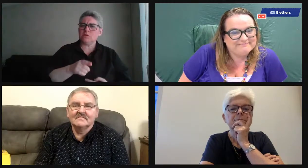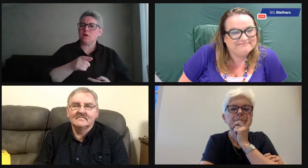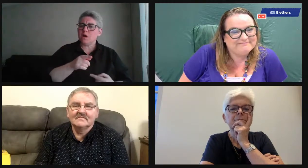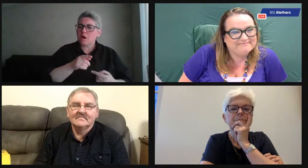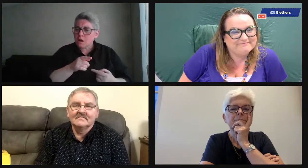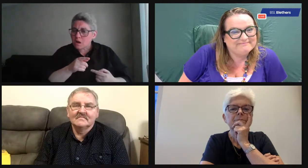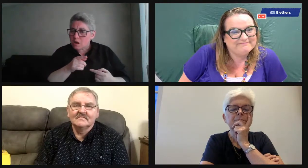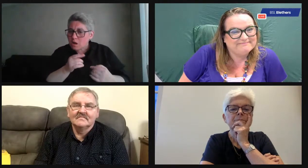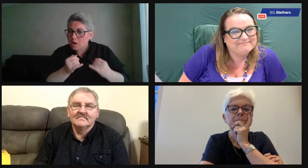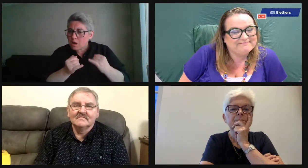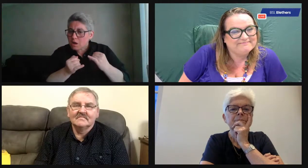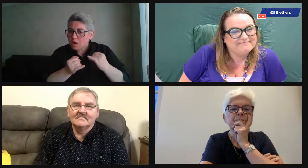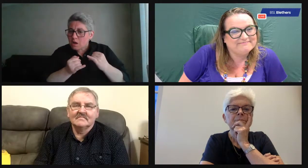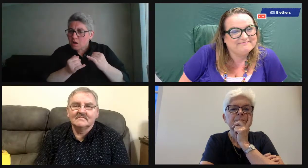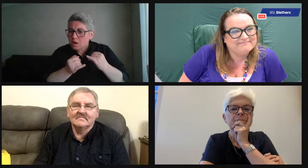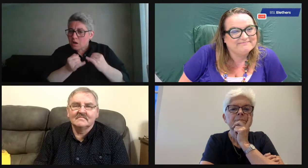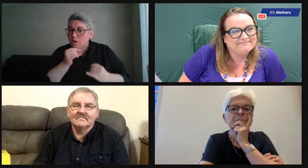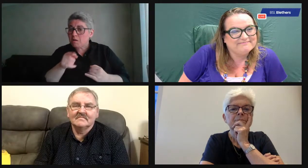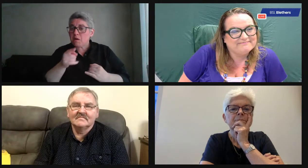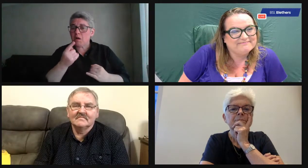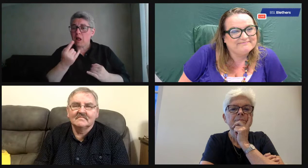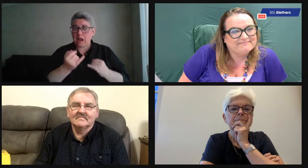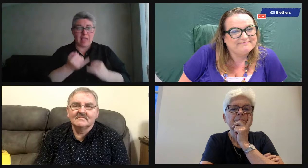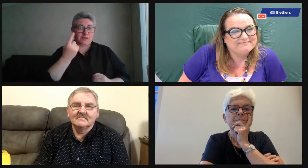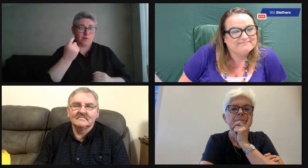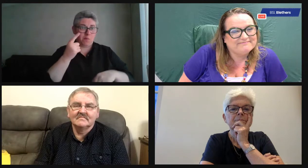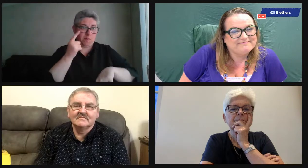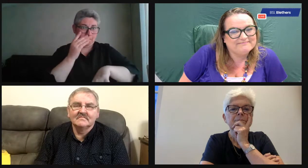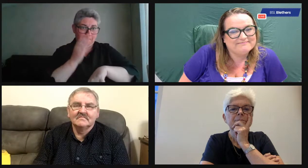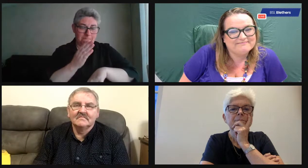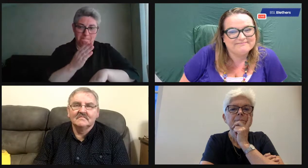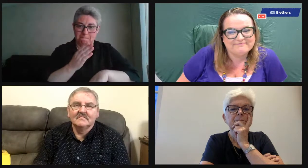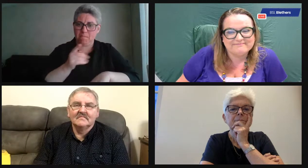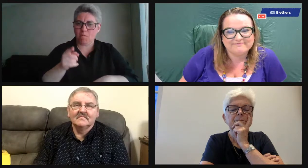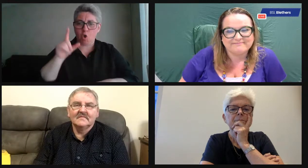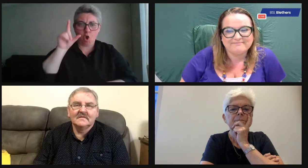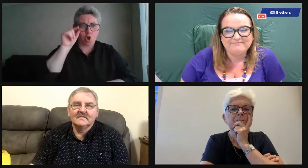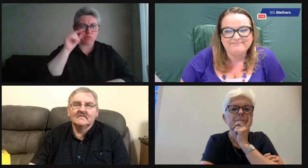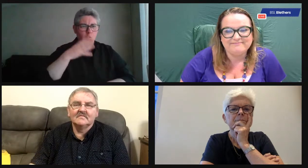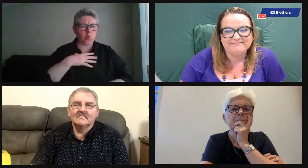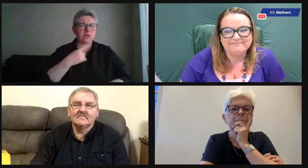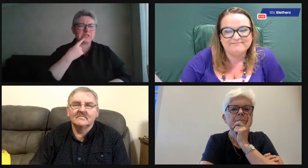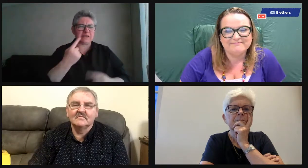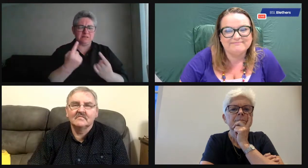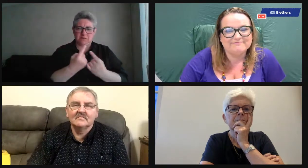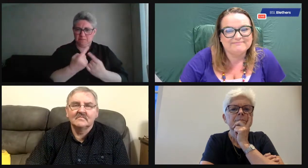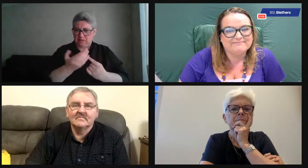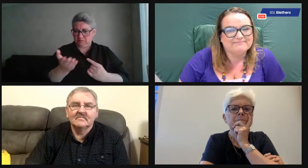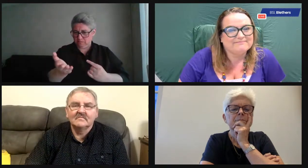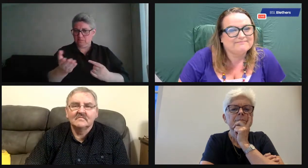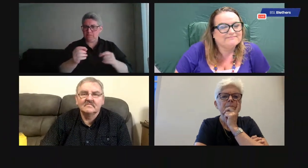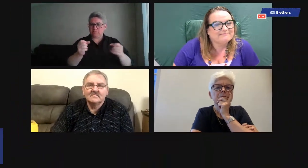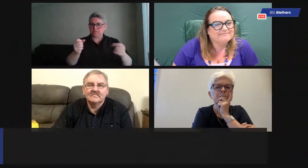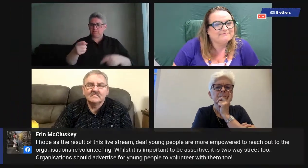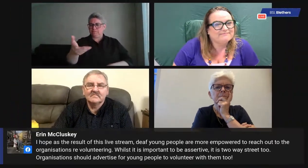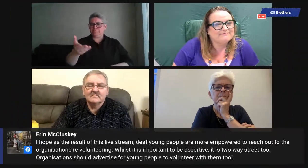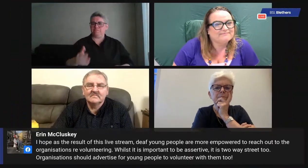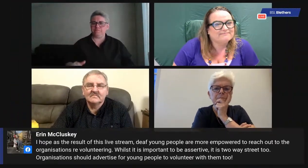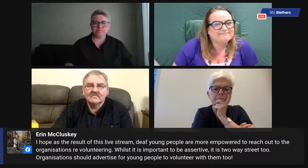to our lives to enrich our lives. So really important to thank you. I think we're close to time now, but we're going to give the